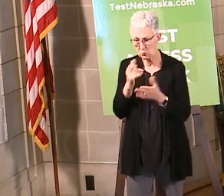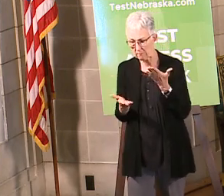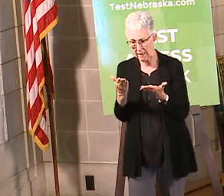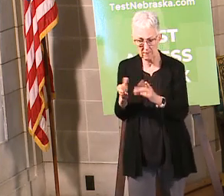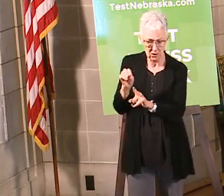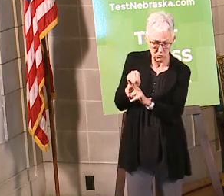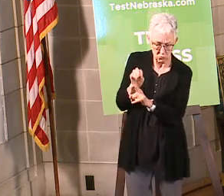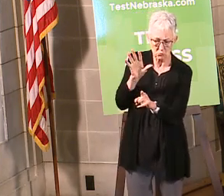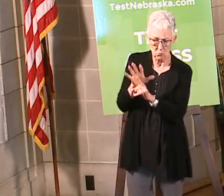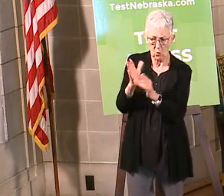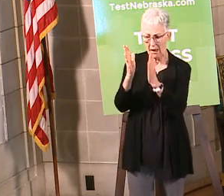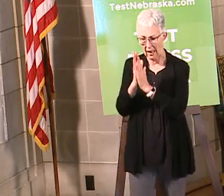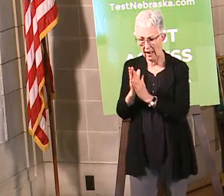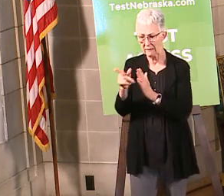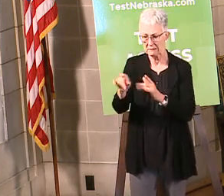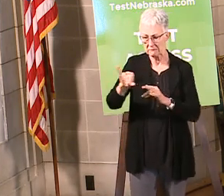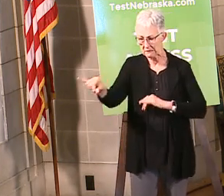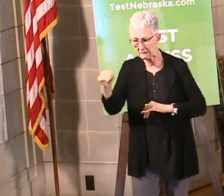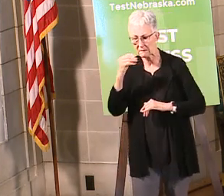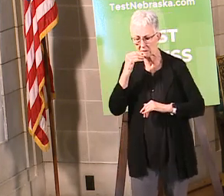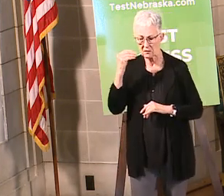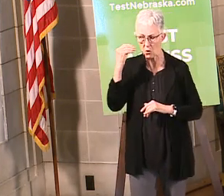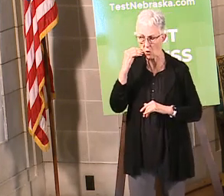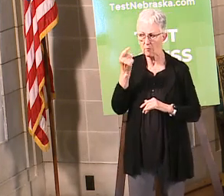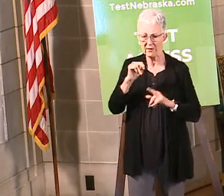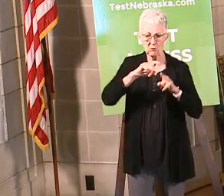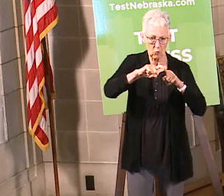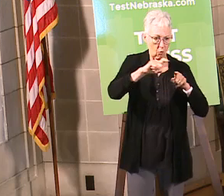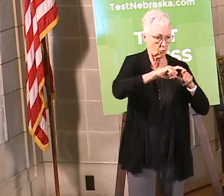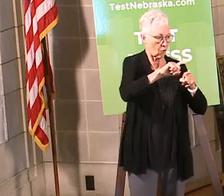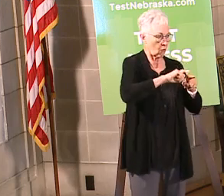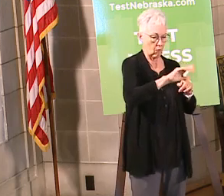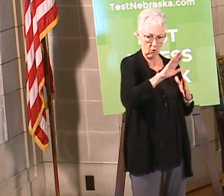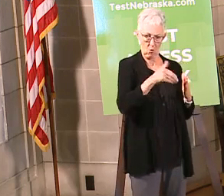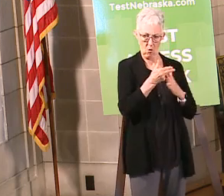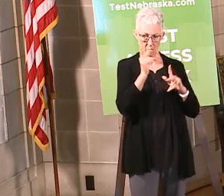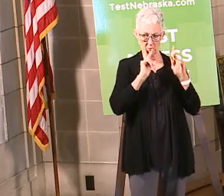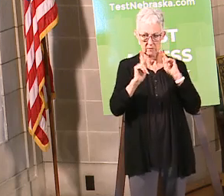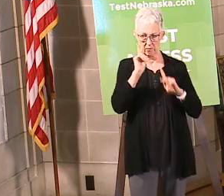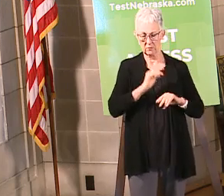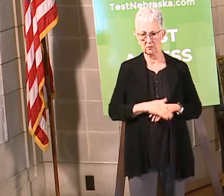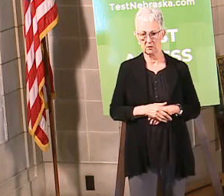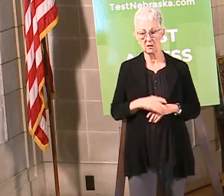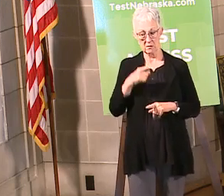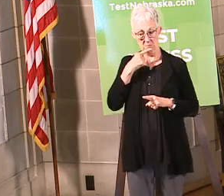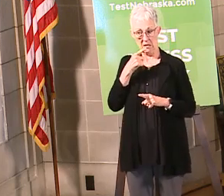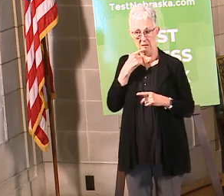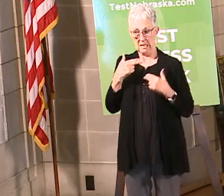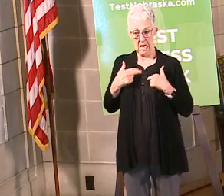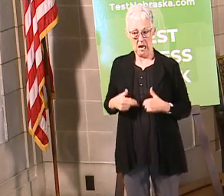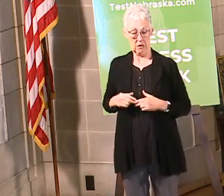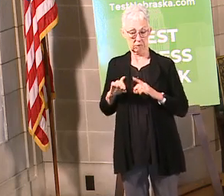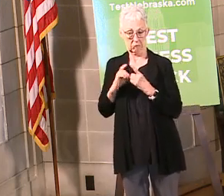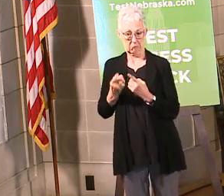monitoring their systems in quarantine and so forth. The feedback I got so far is that the public health departments are very pleased.